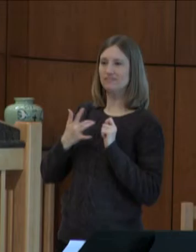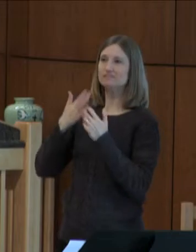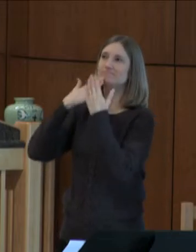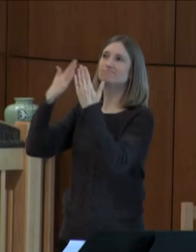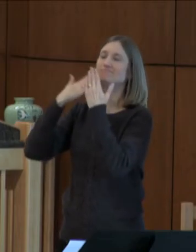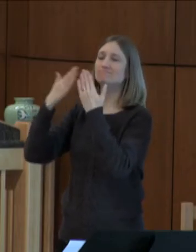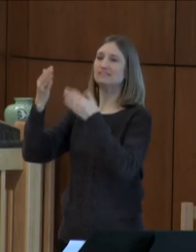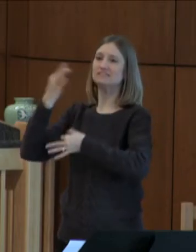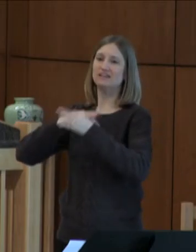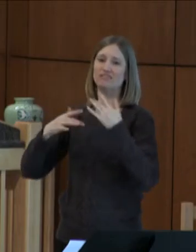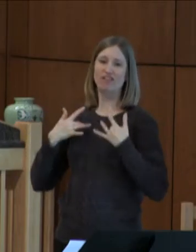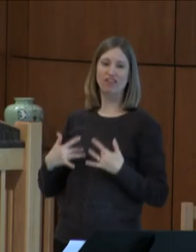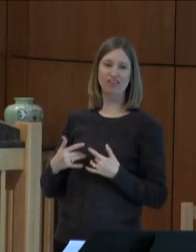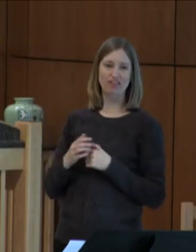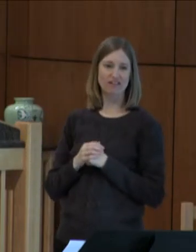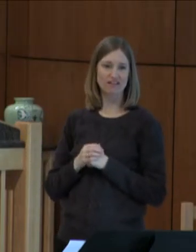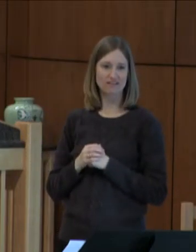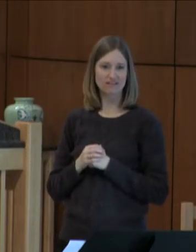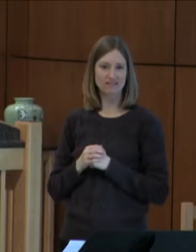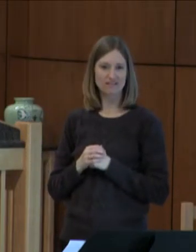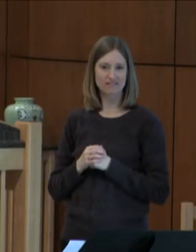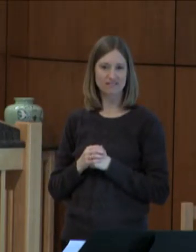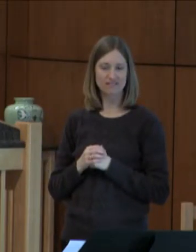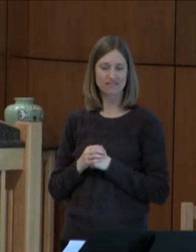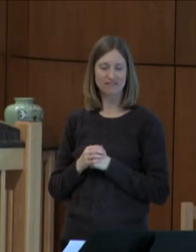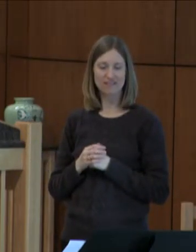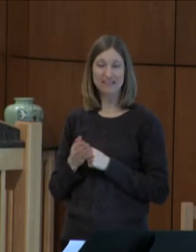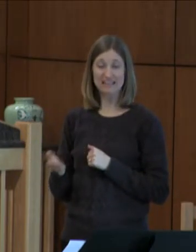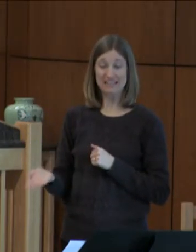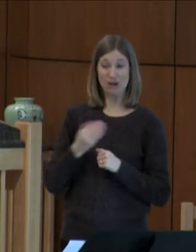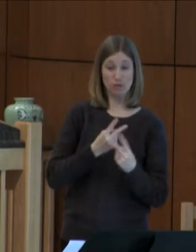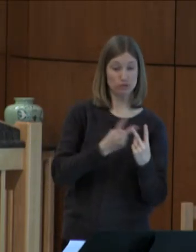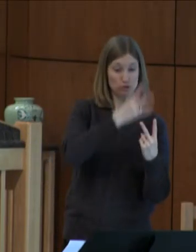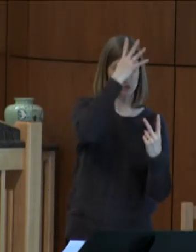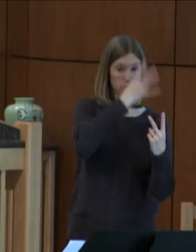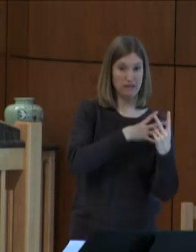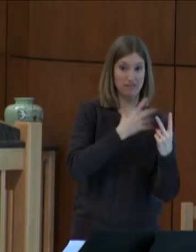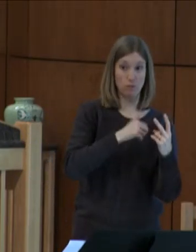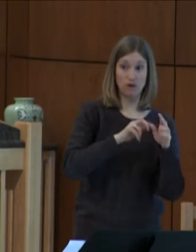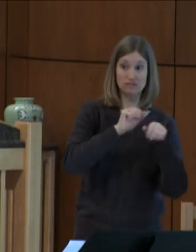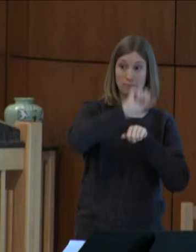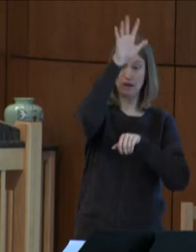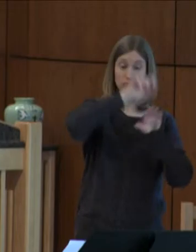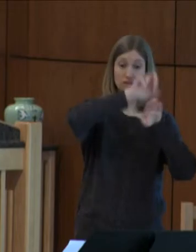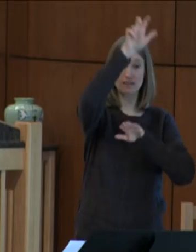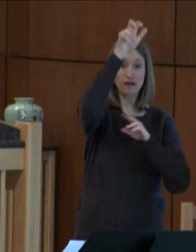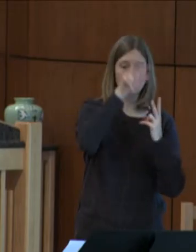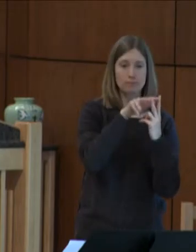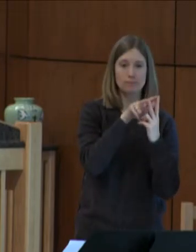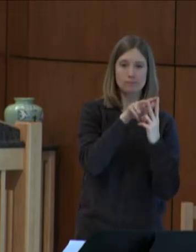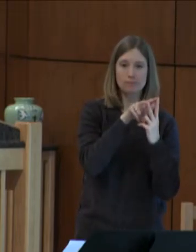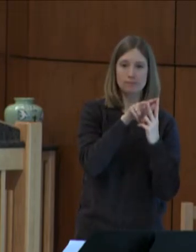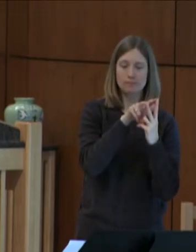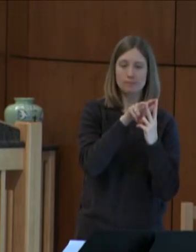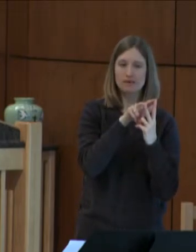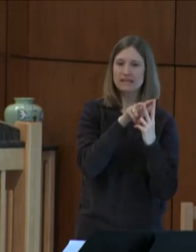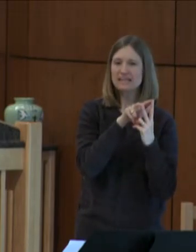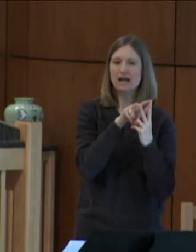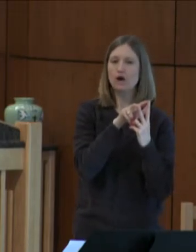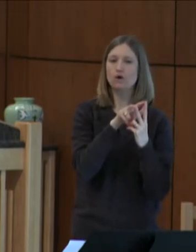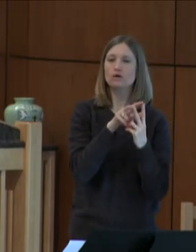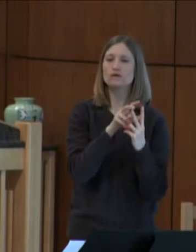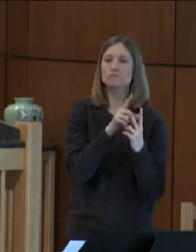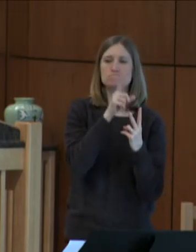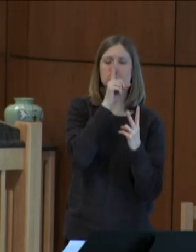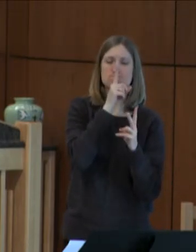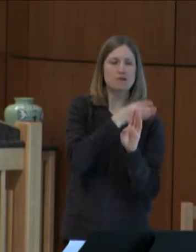The story about these amputees who are climbing the mountain doesn't include the whole back story of what they